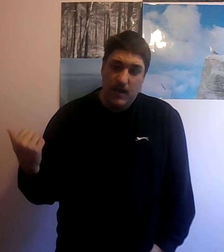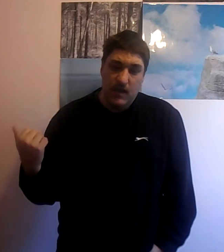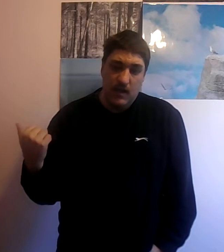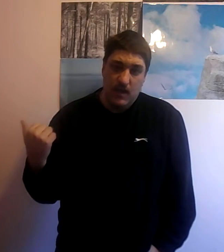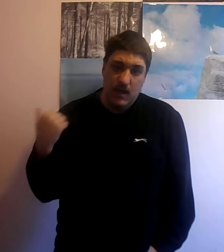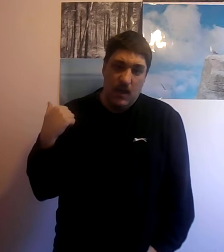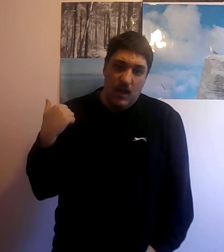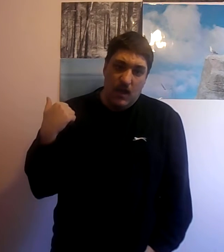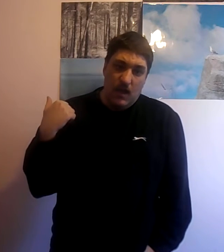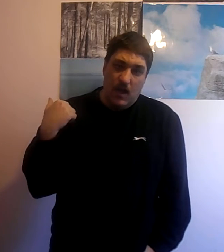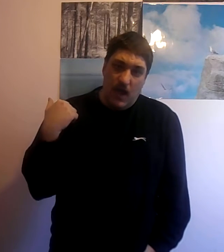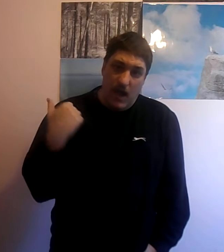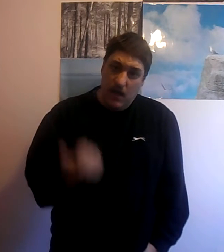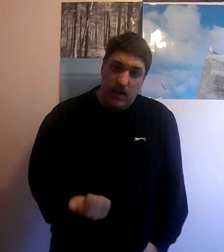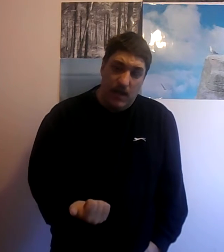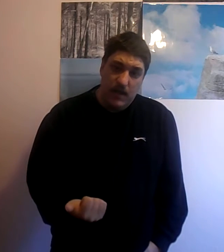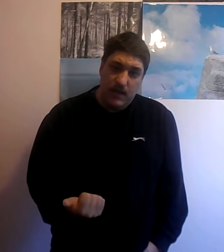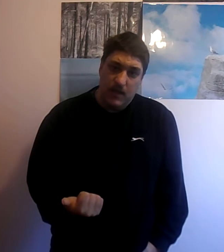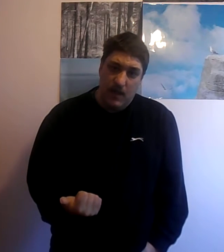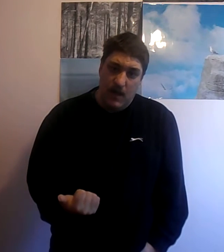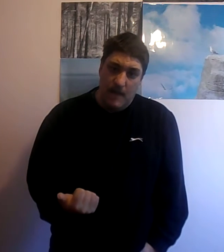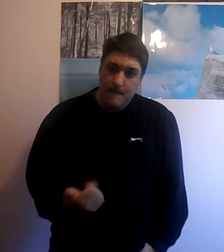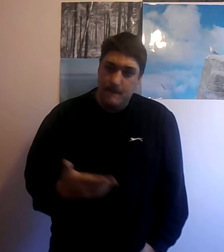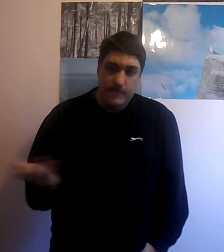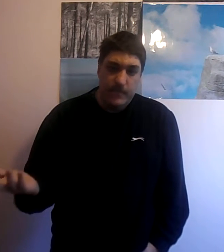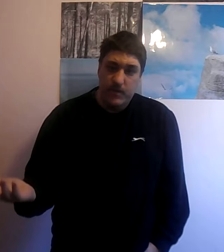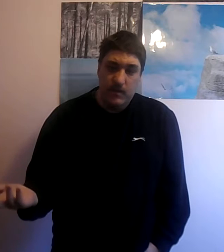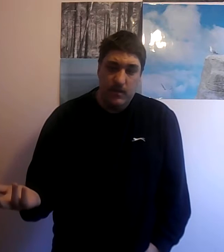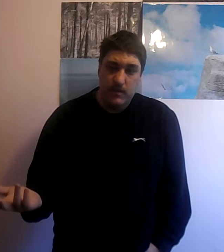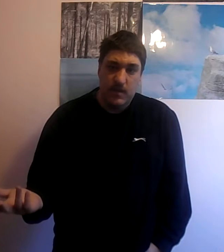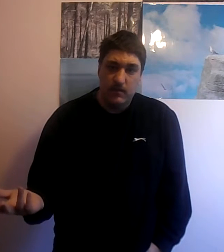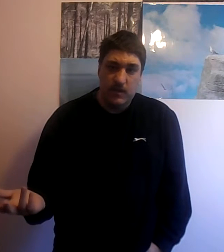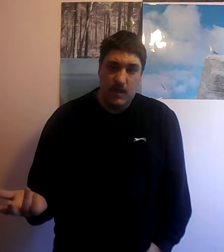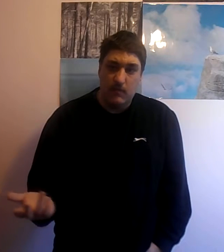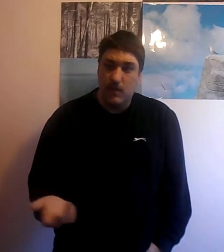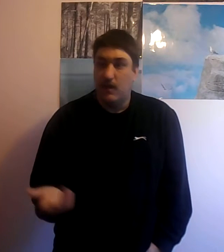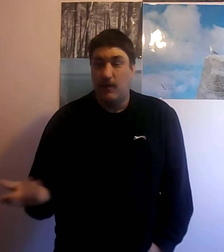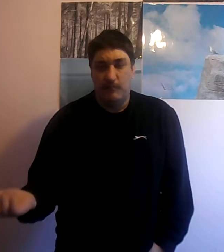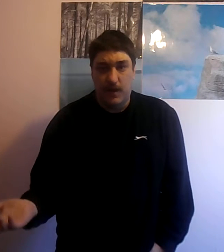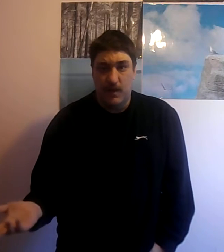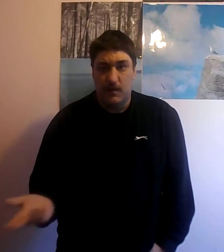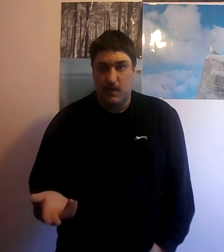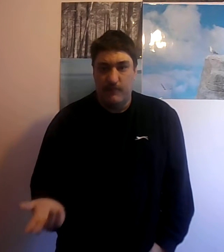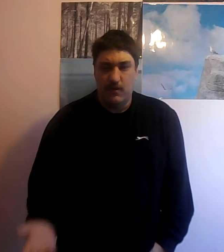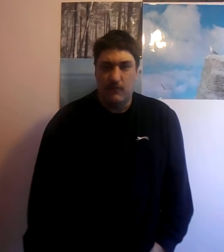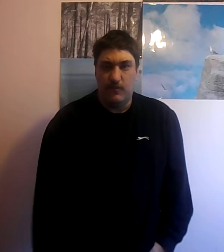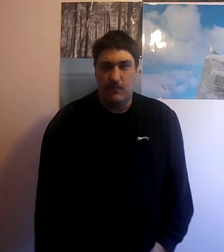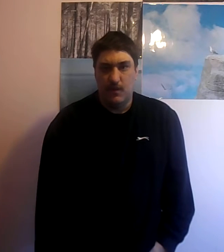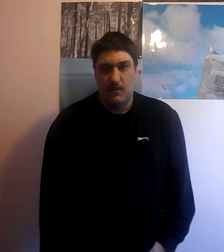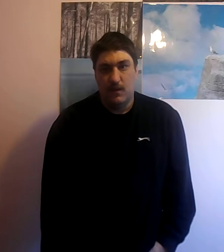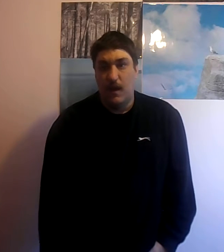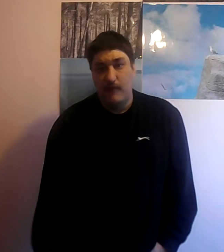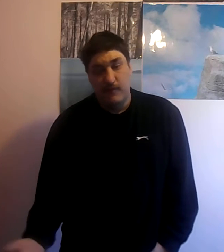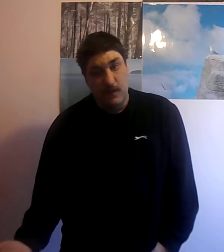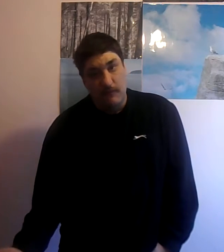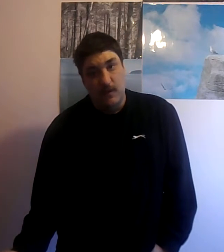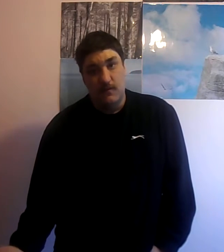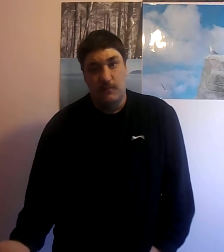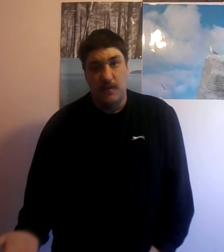I like the Zelda games and I have played several of them I haven't I've yet to beat